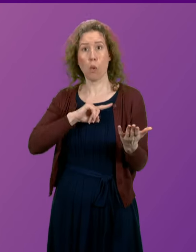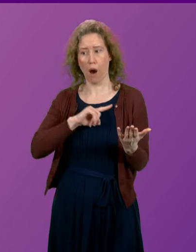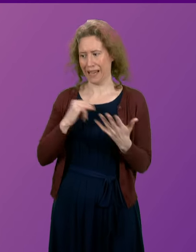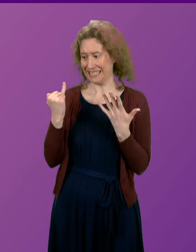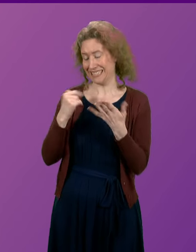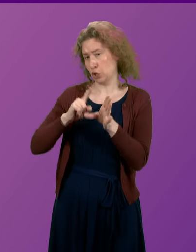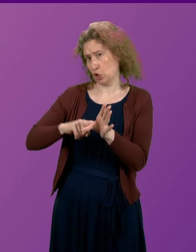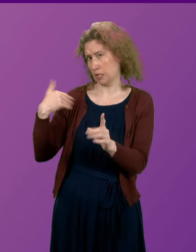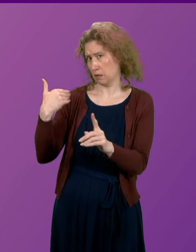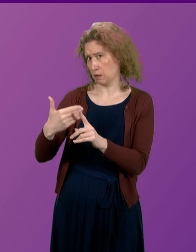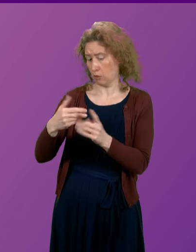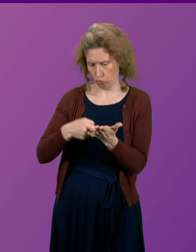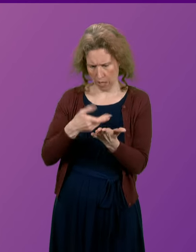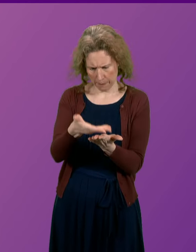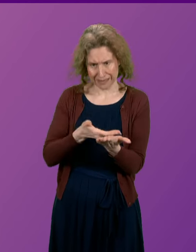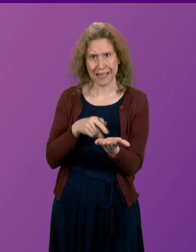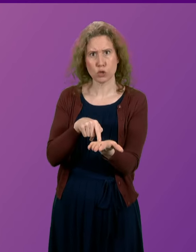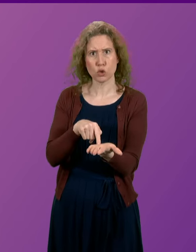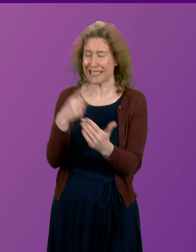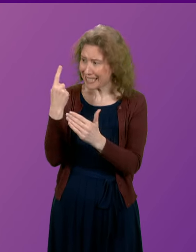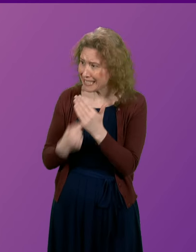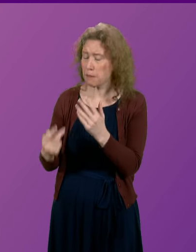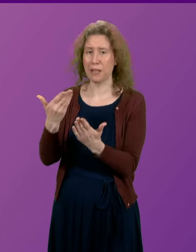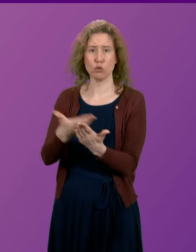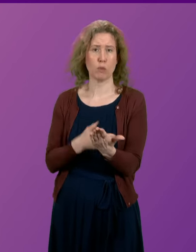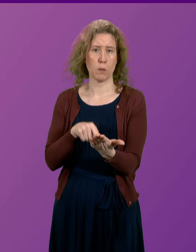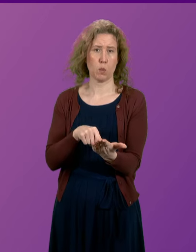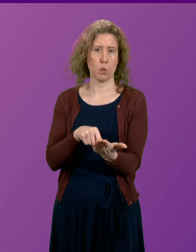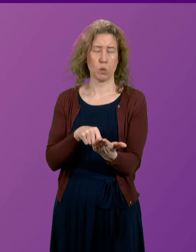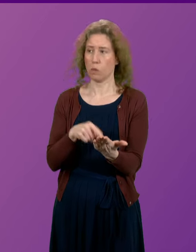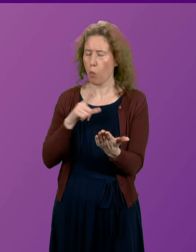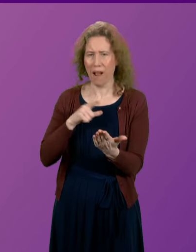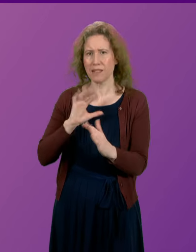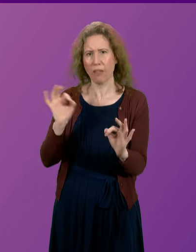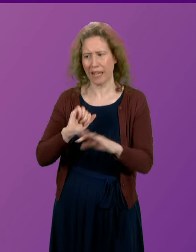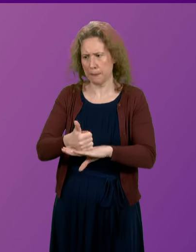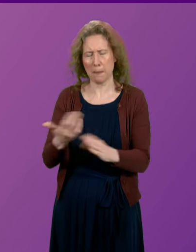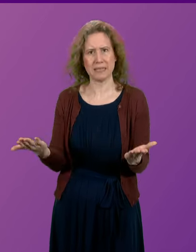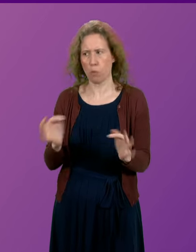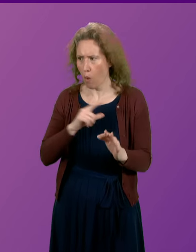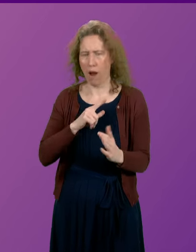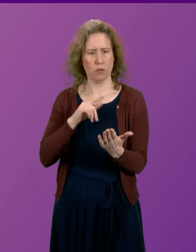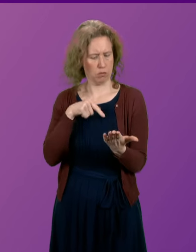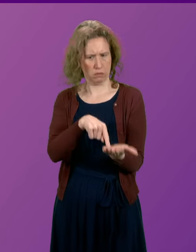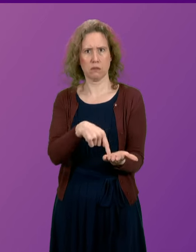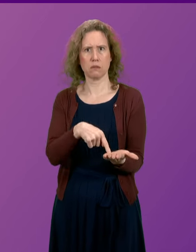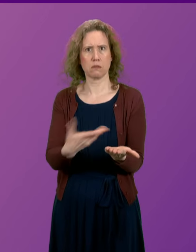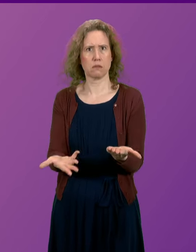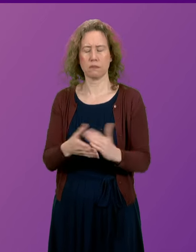six years, have the recommendations of this independent report not been implemented? First Minister.